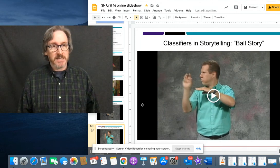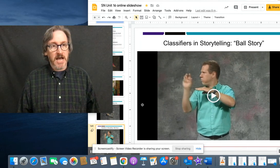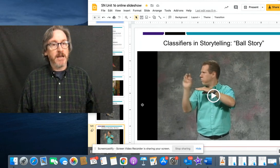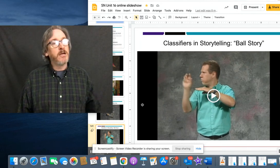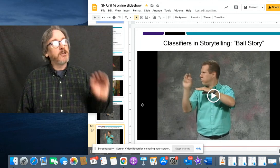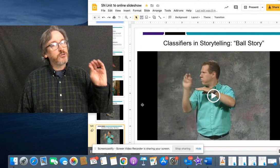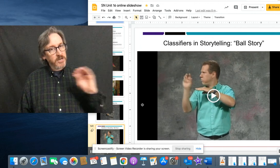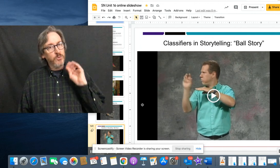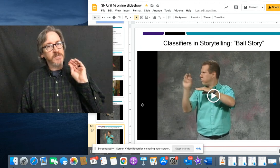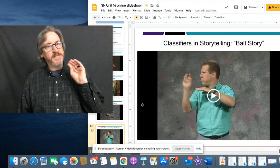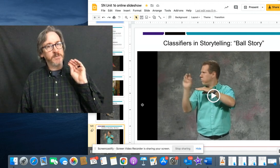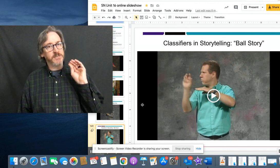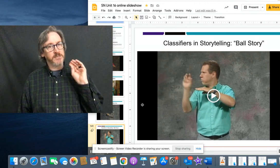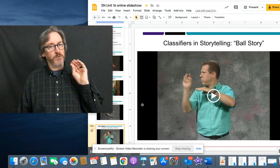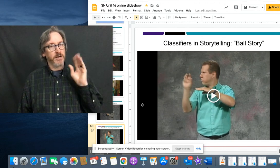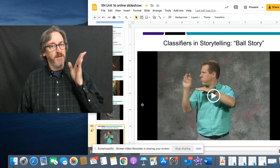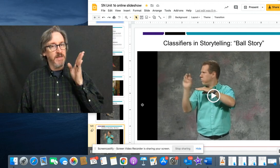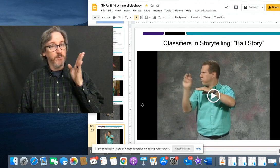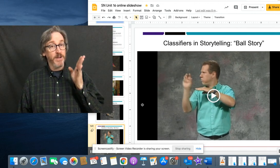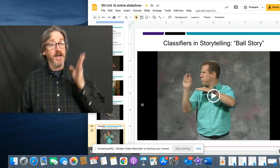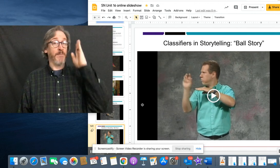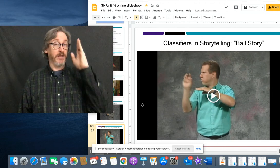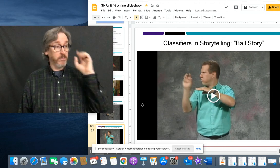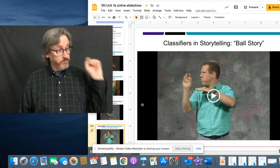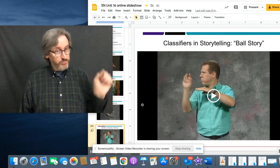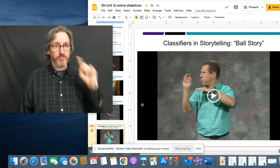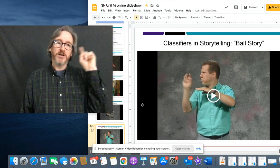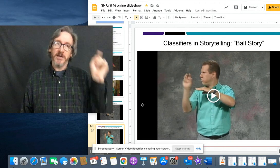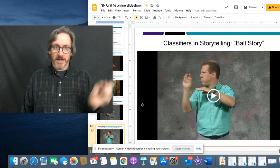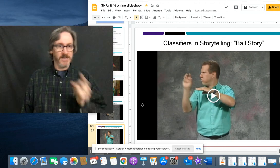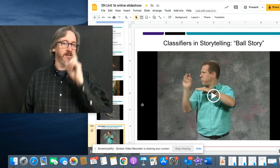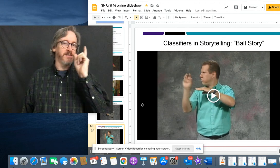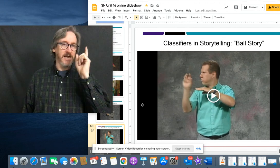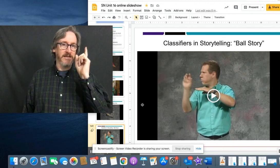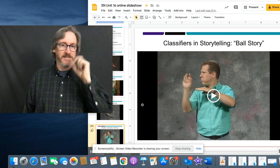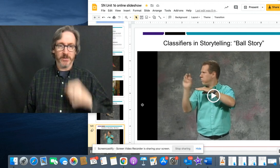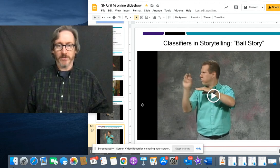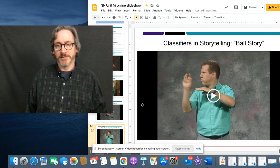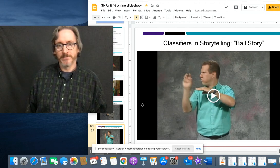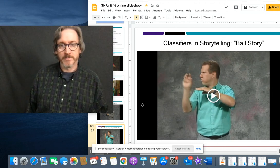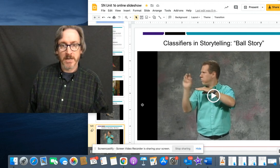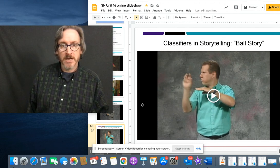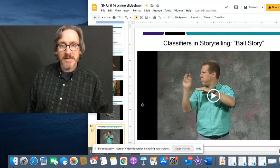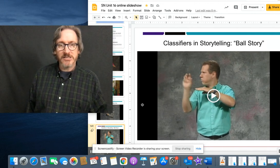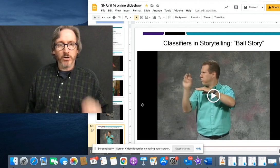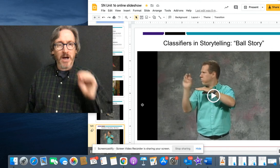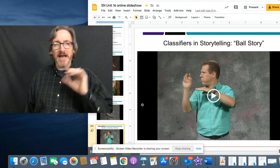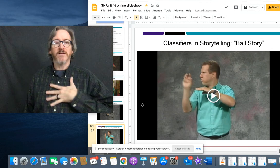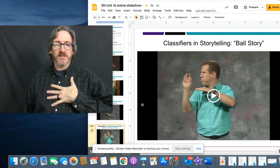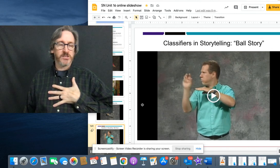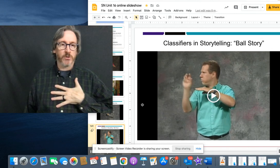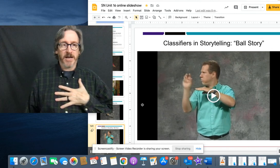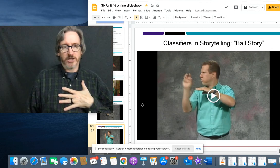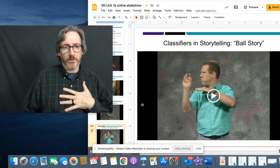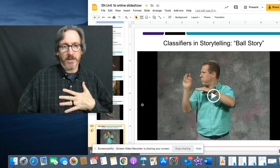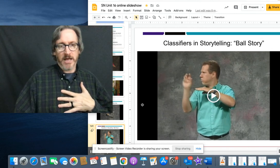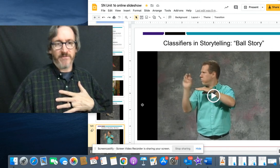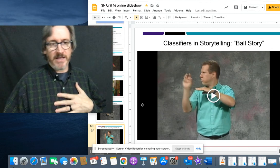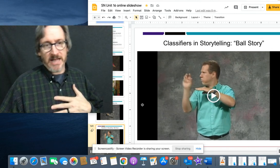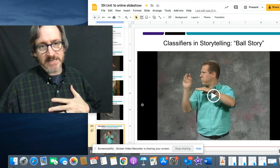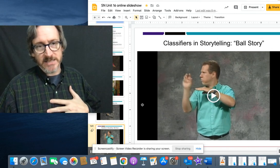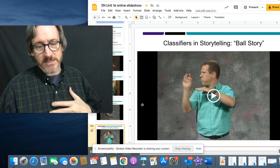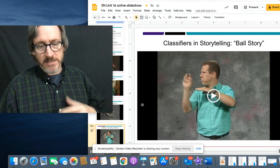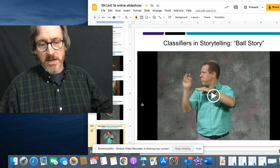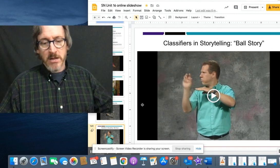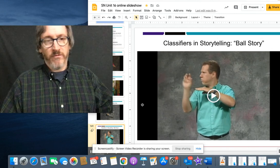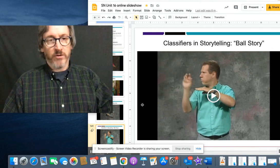but it's a lot. Try to do one sequence of the story of them going up the hill and signing the sequence. So I love this story. I show it in a lot